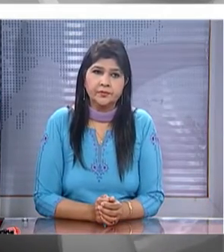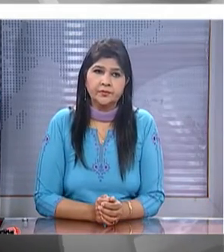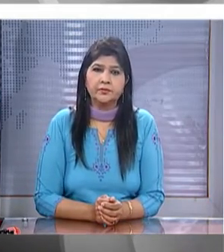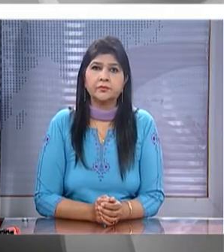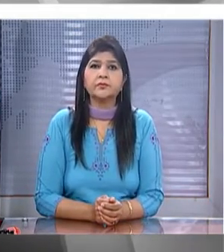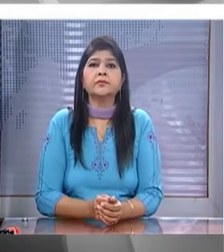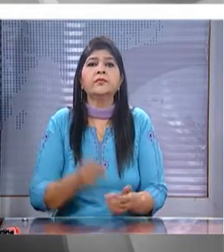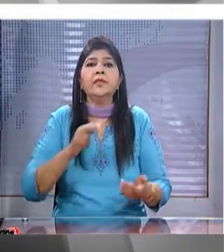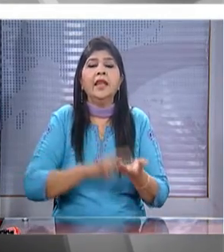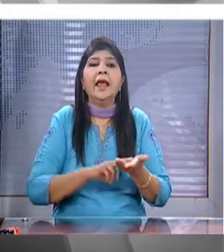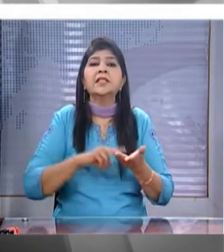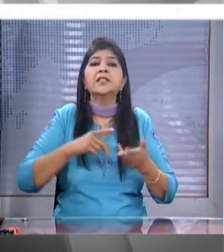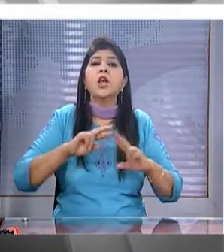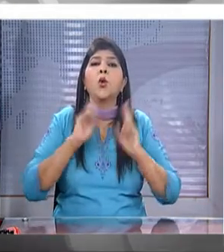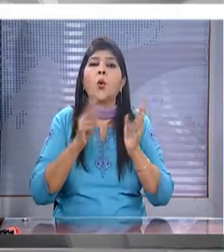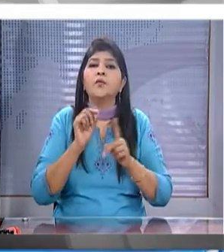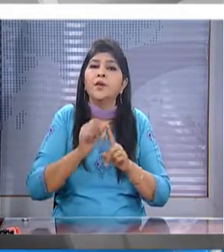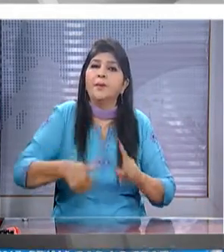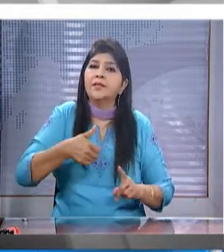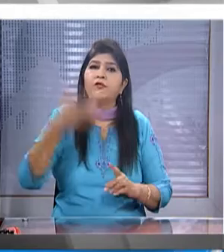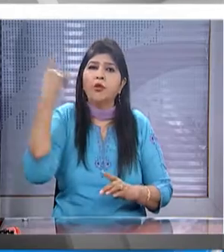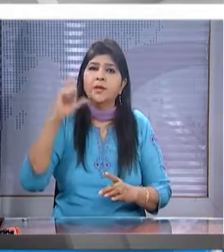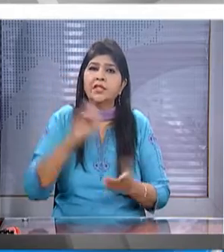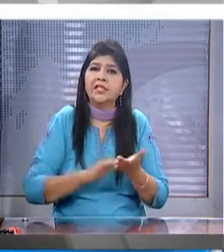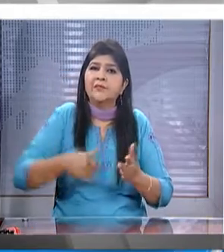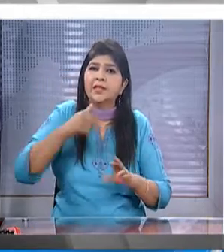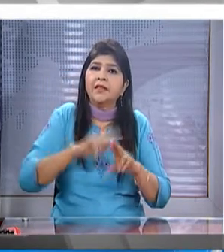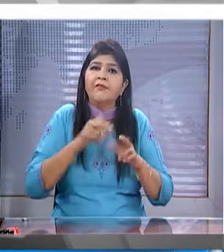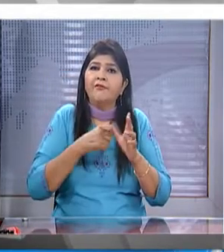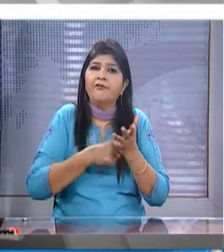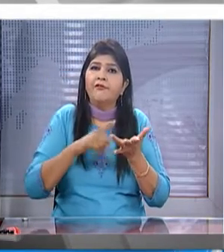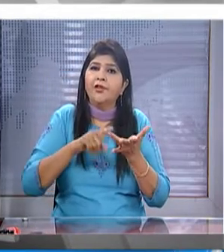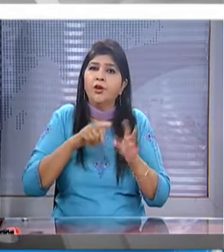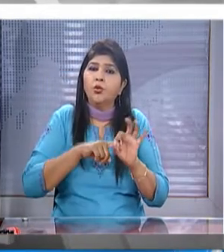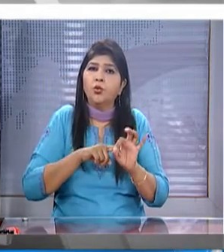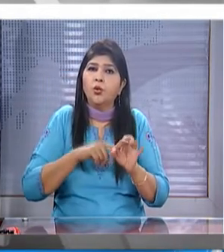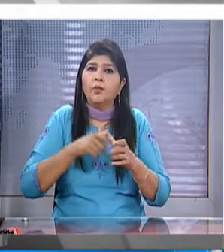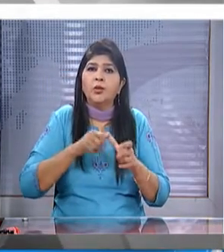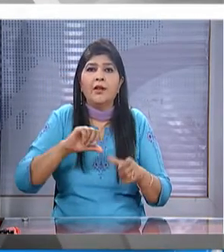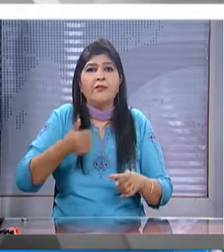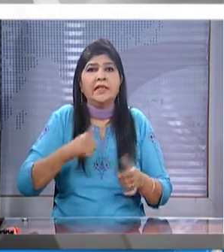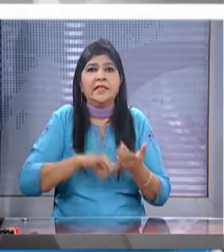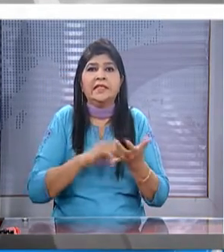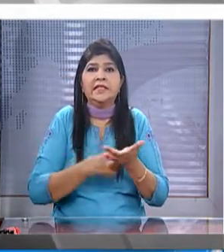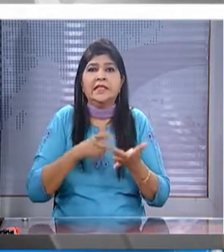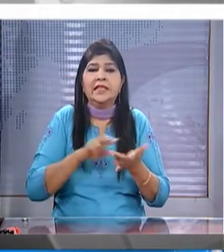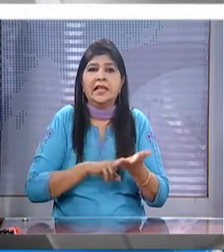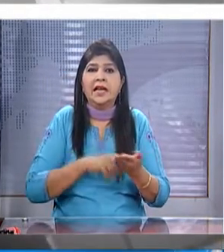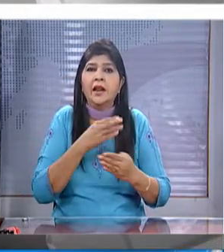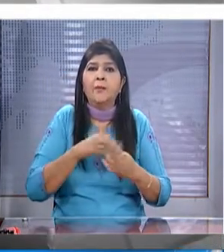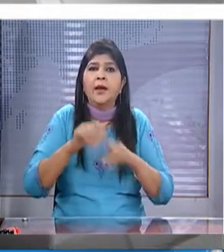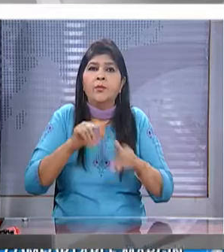national conference president and former chief minister faruq abdullah has won the srinagar parliamentary seat in the bi-pol